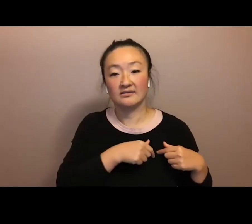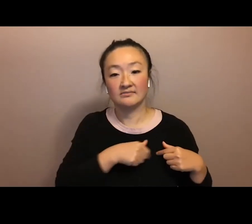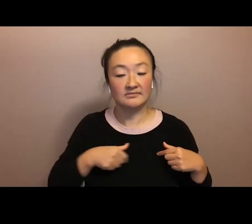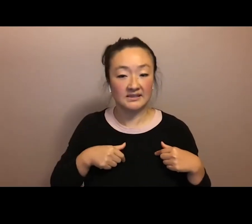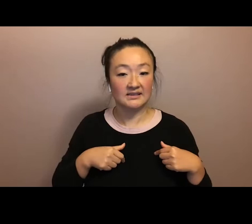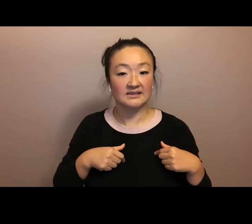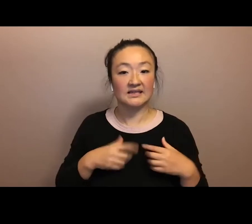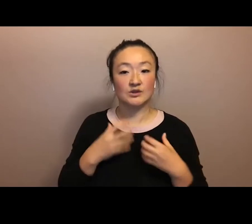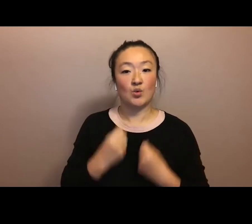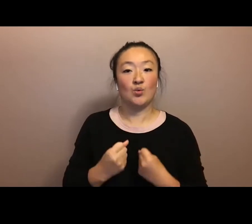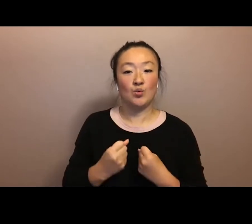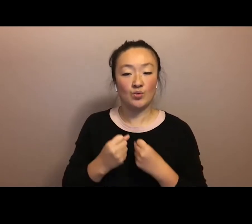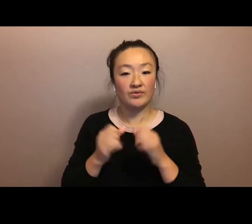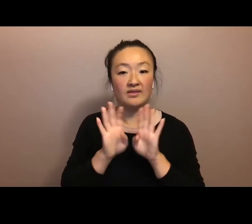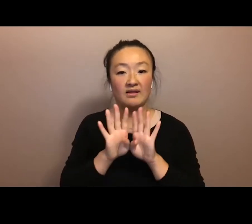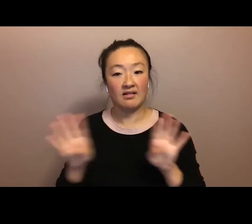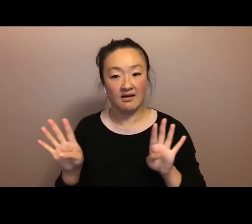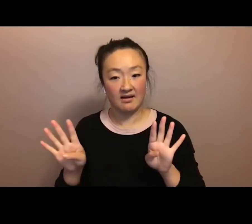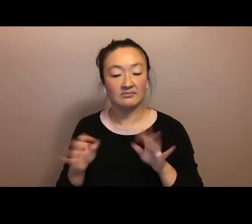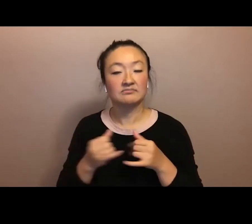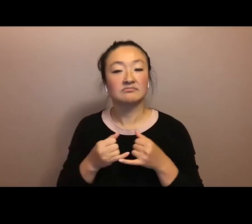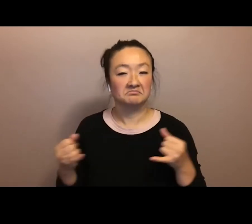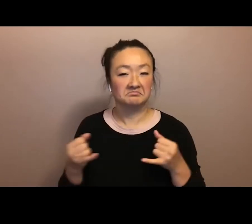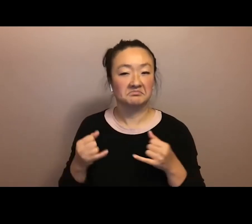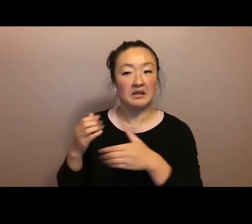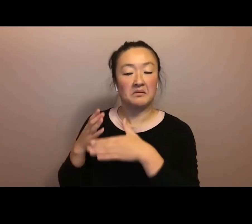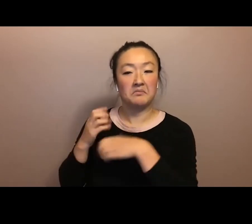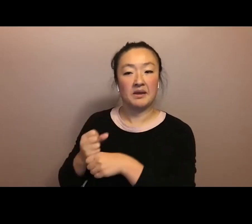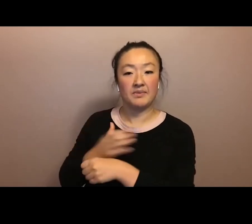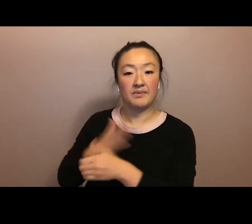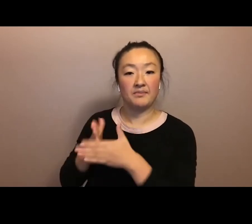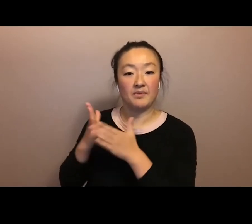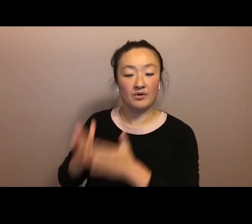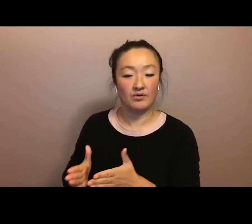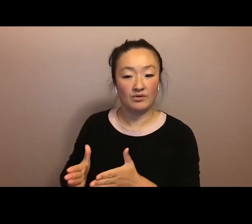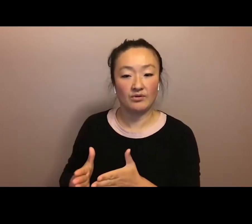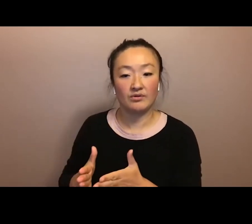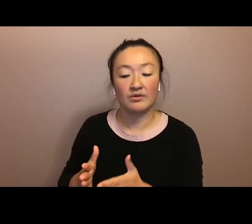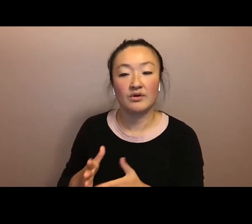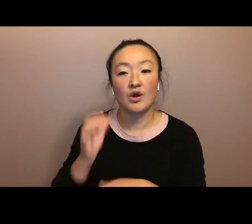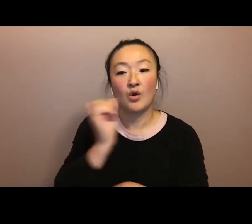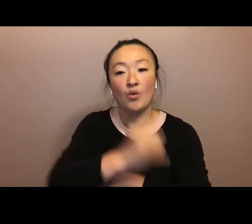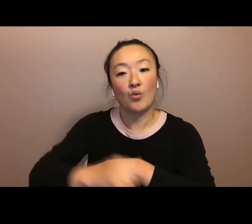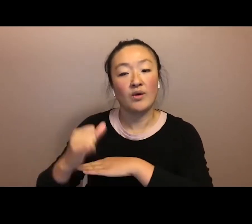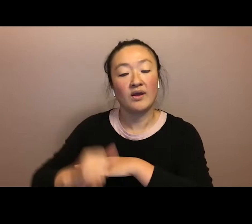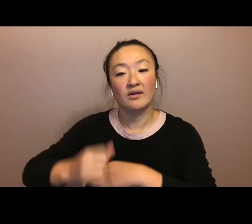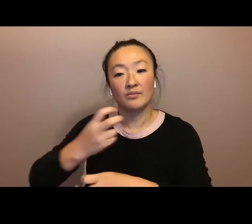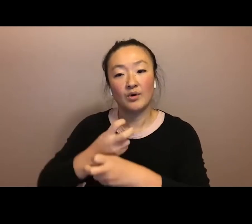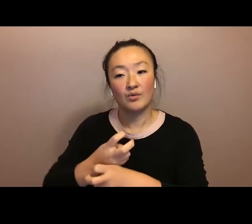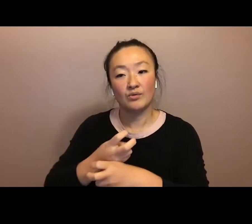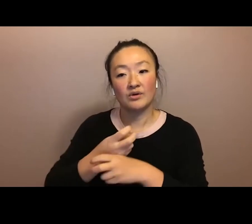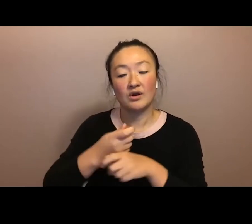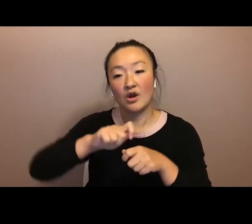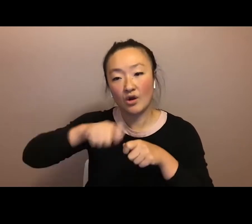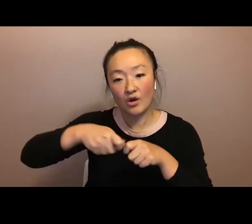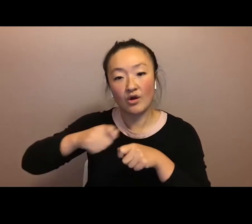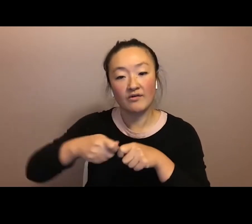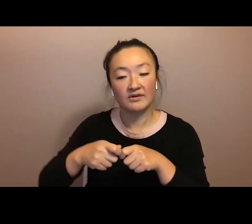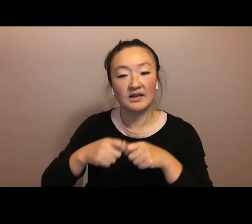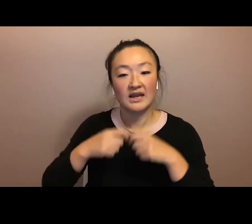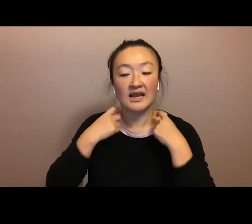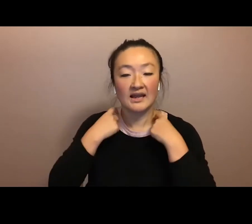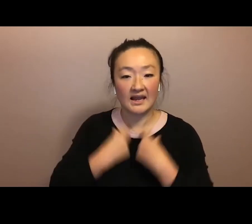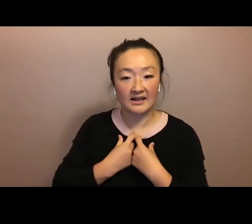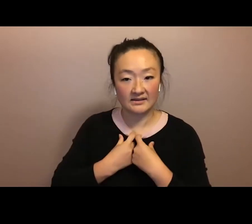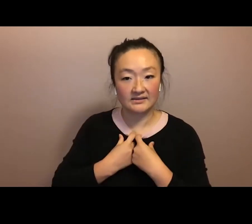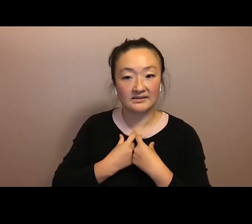partner, and a whale bone carved necklace that's carved in the shape of an ulu plant, and